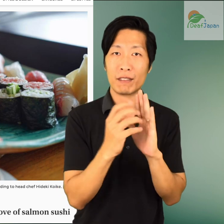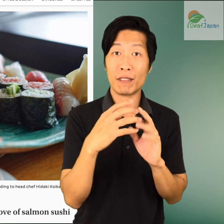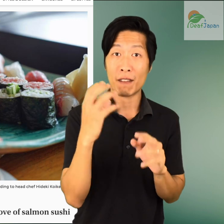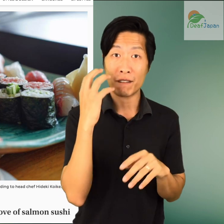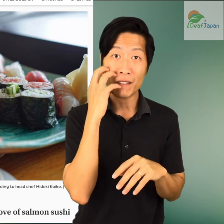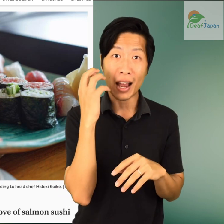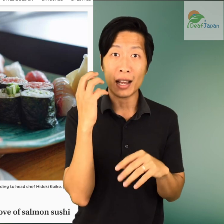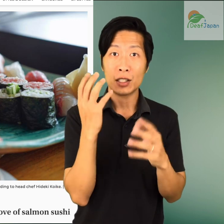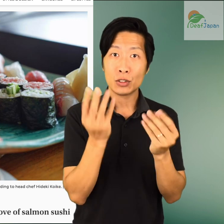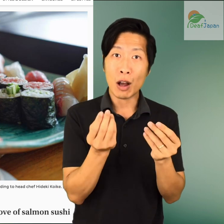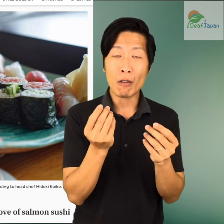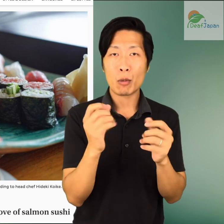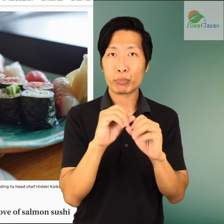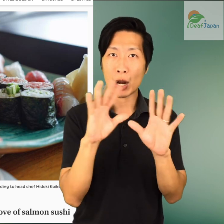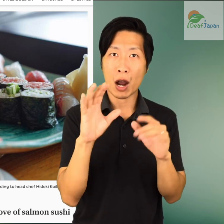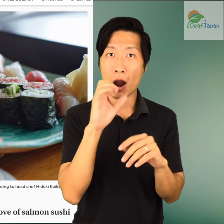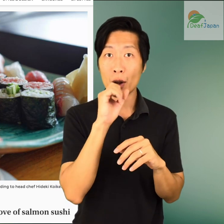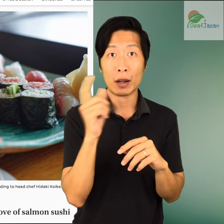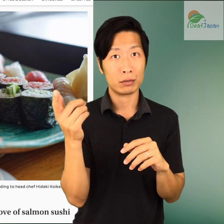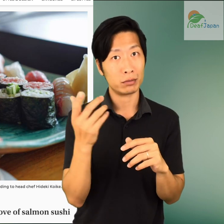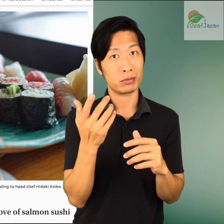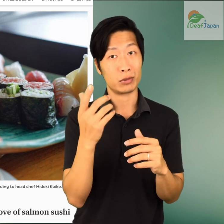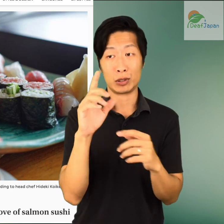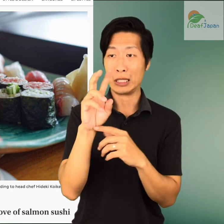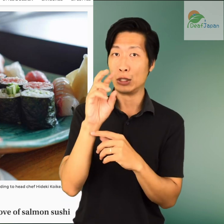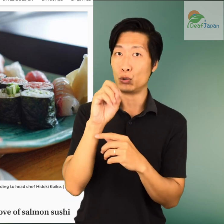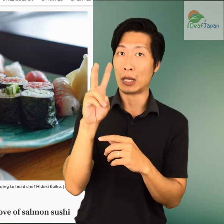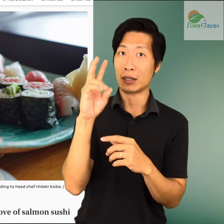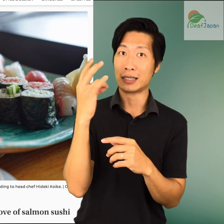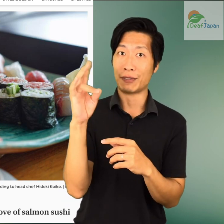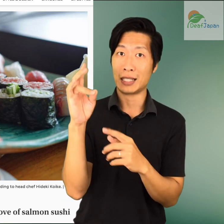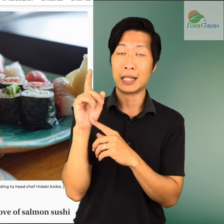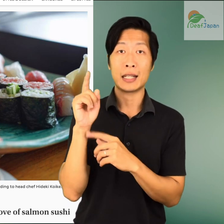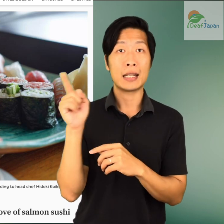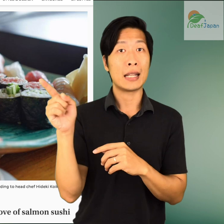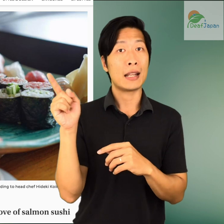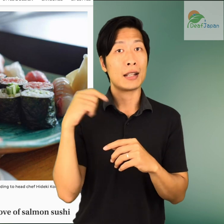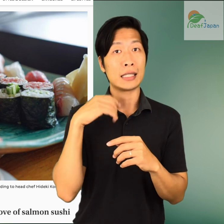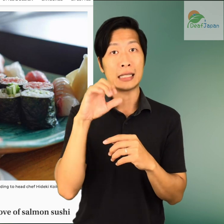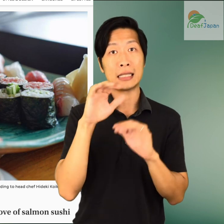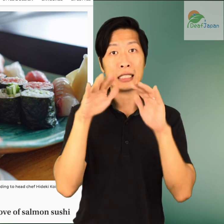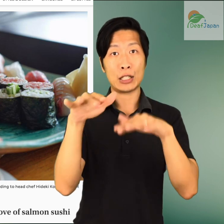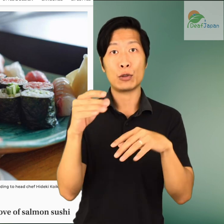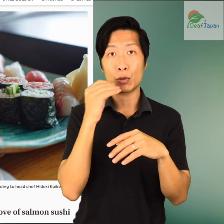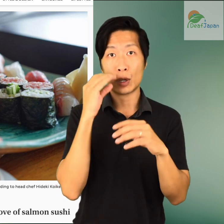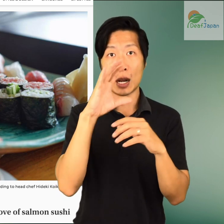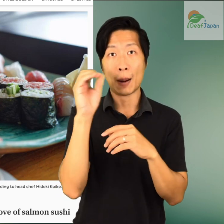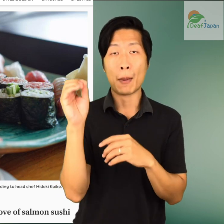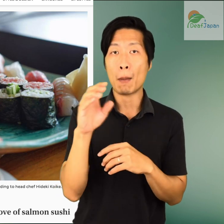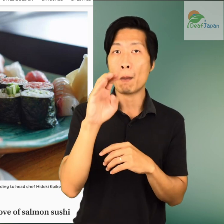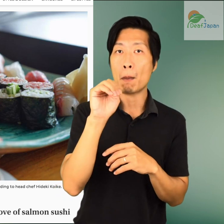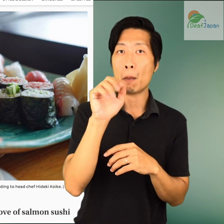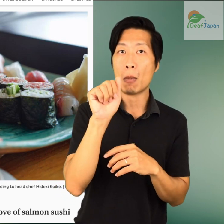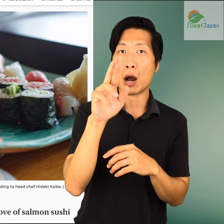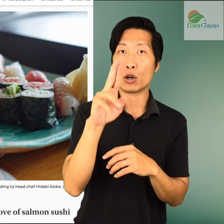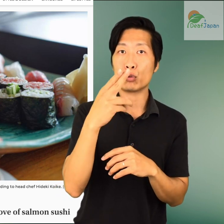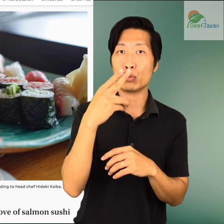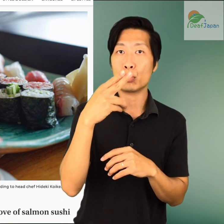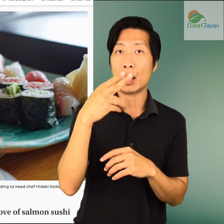orange. And for good reason. In a 2017 survey by the seafood company Maruha Nichiro,